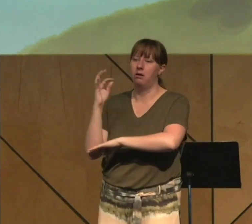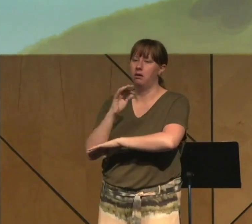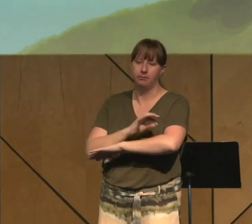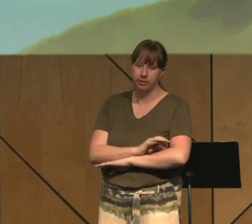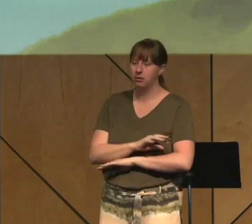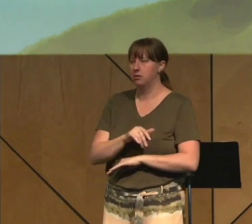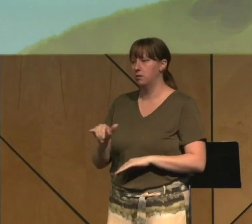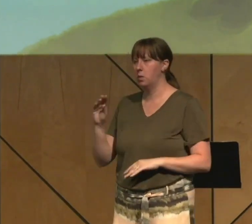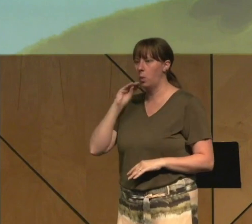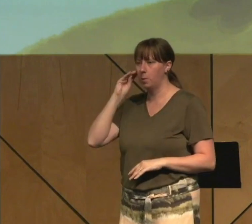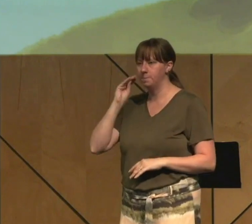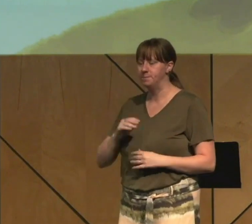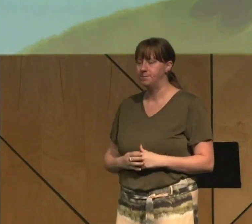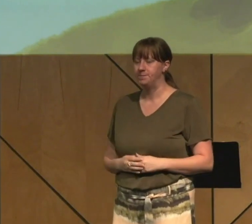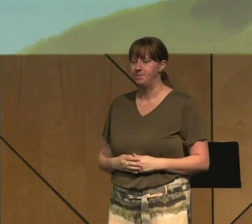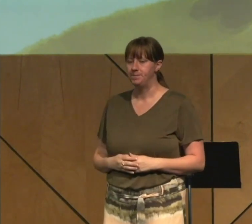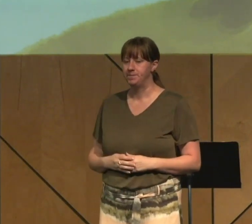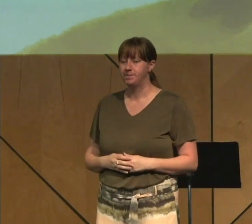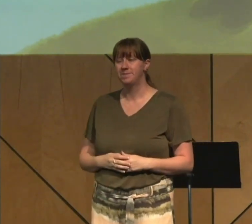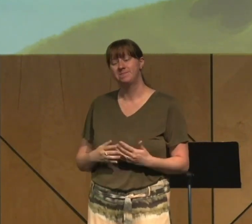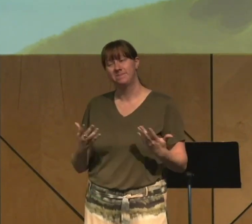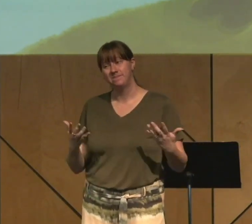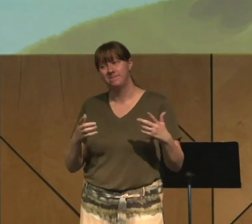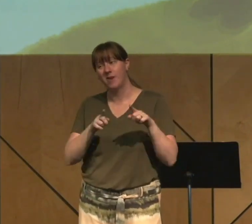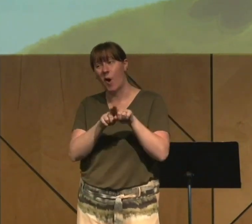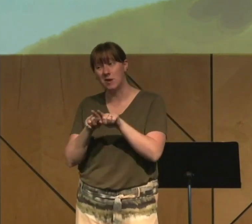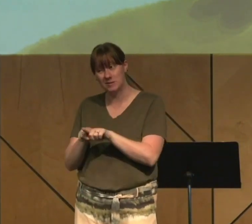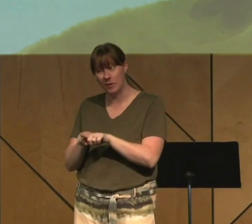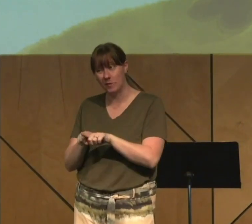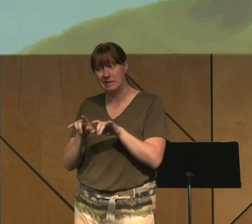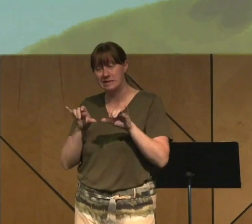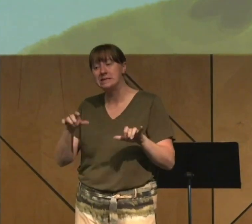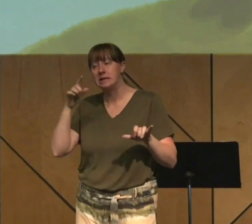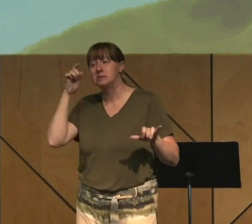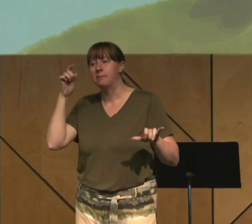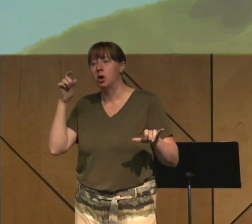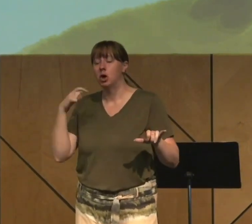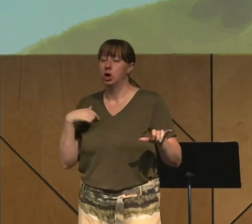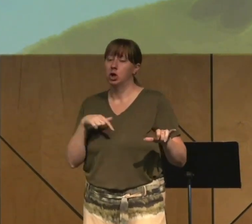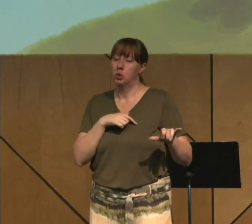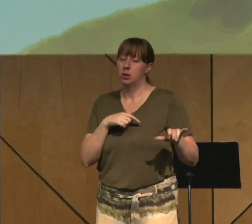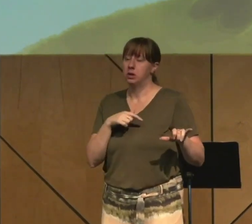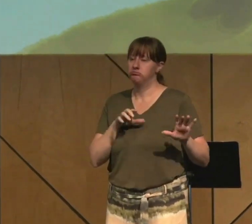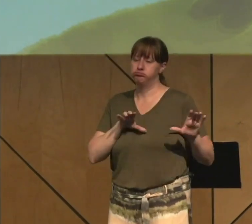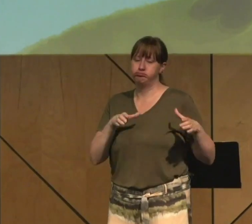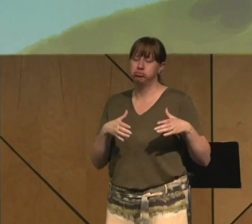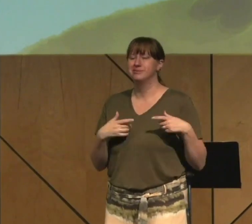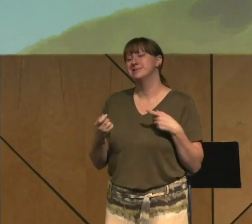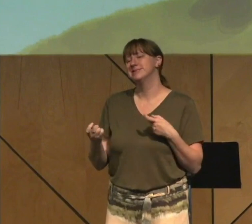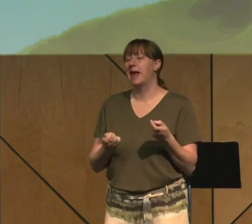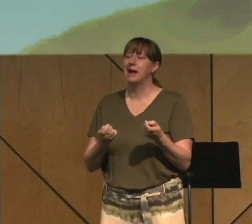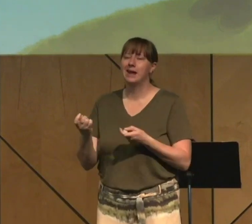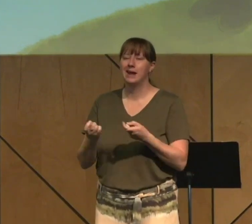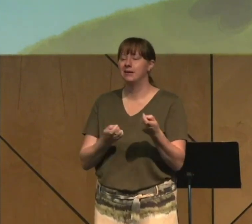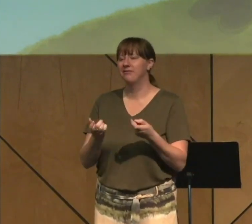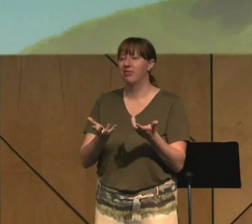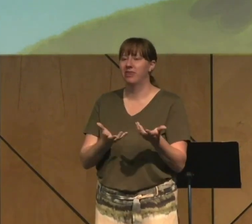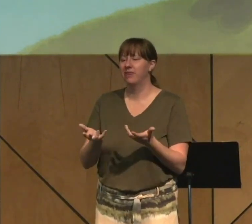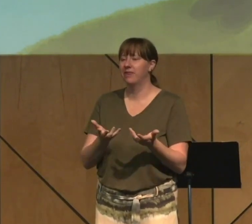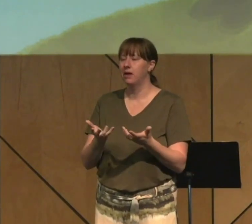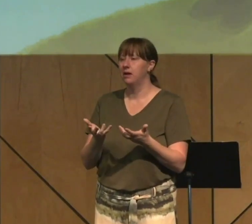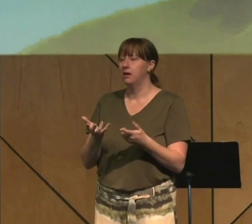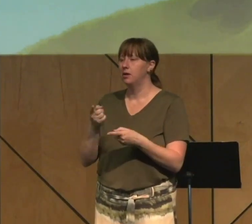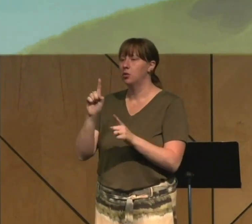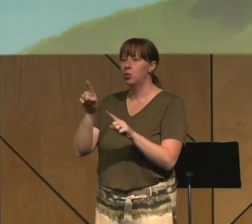But also that summer after eighth grade, one day we were all skating. We went over to our friend's house and I thought it was just like another, you know,